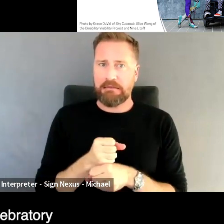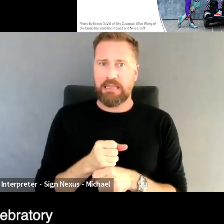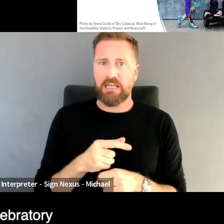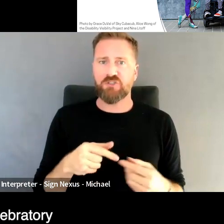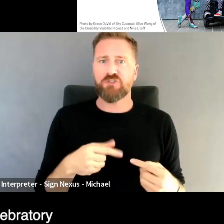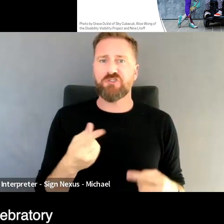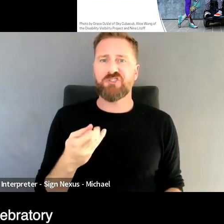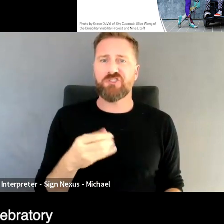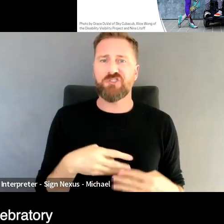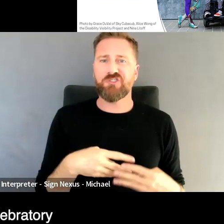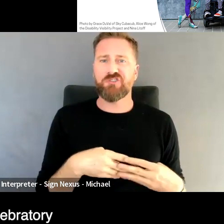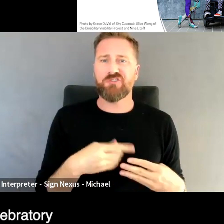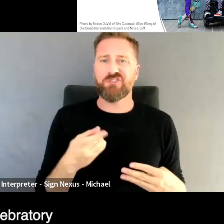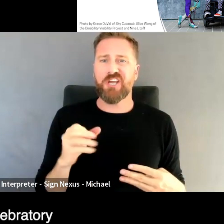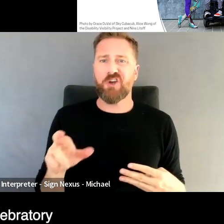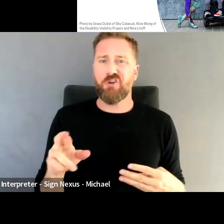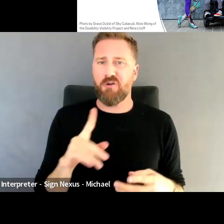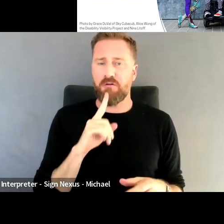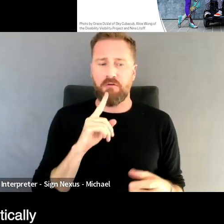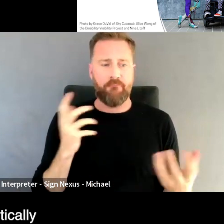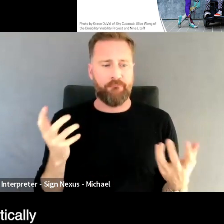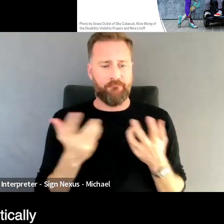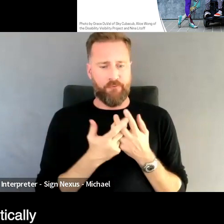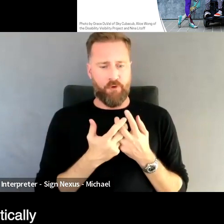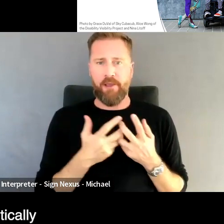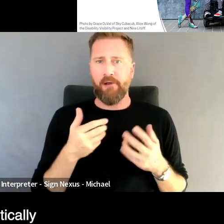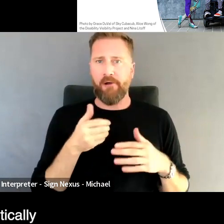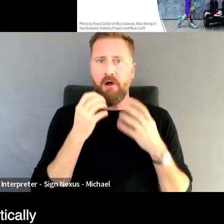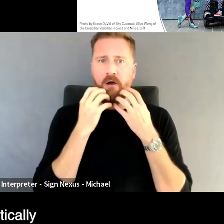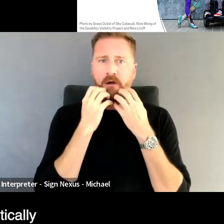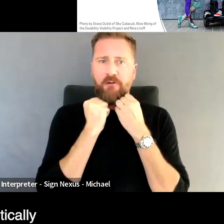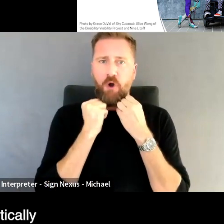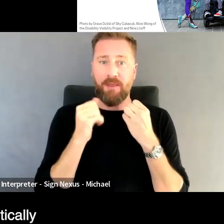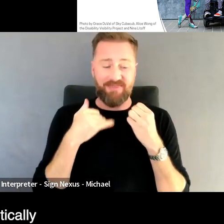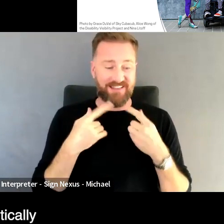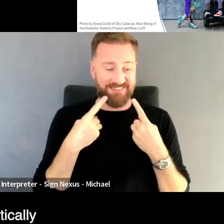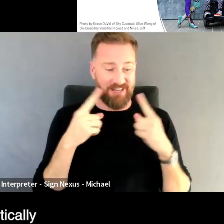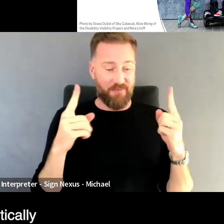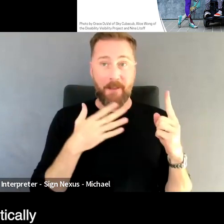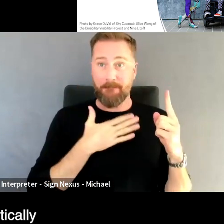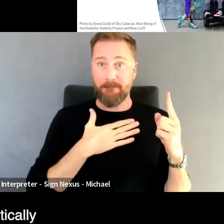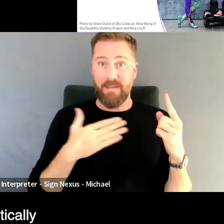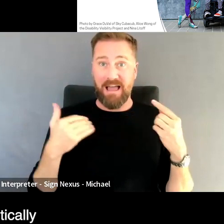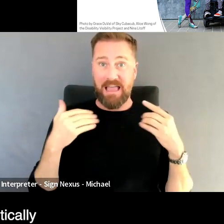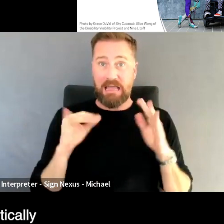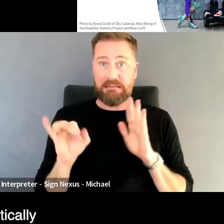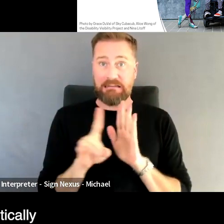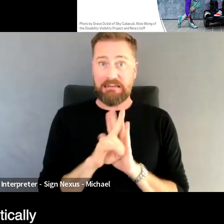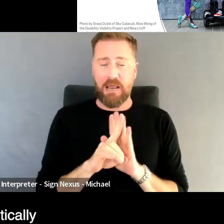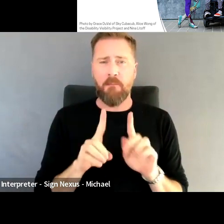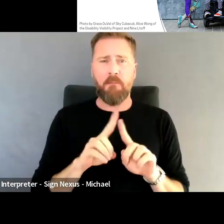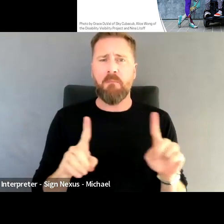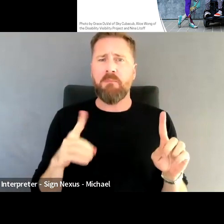of my identities, but also aesthetically pleasing and matched my style.